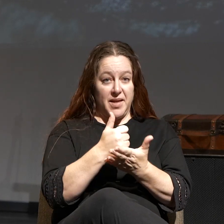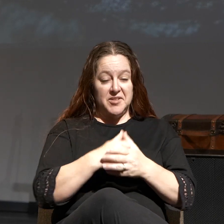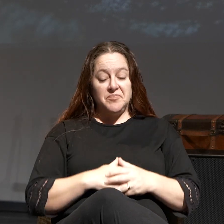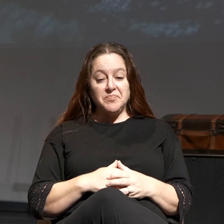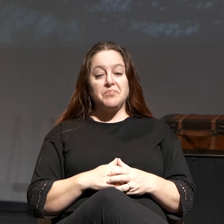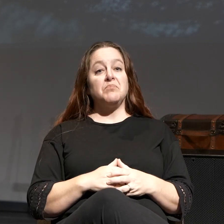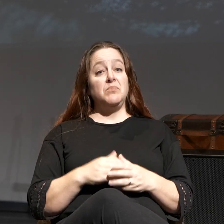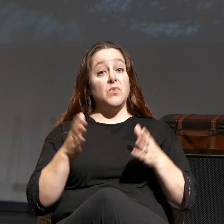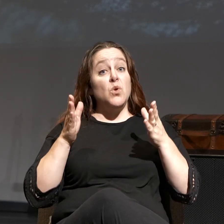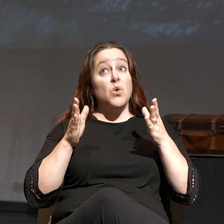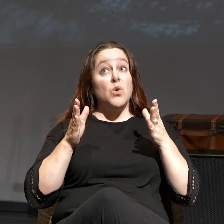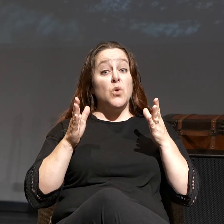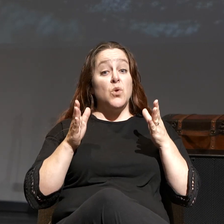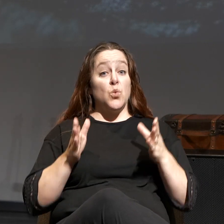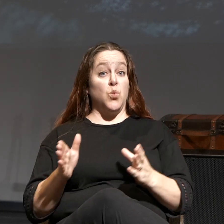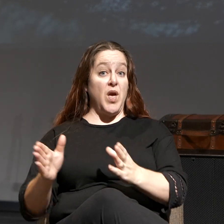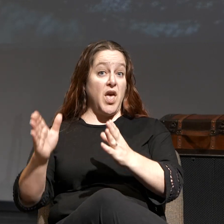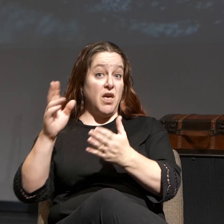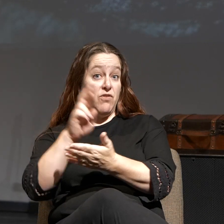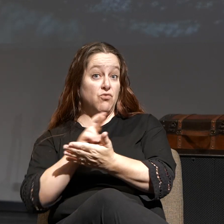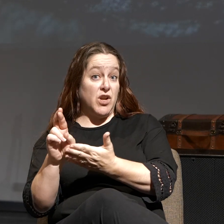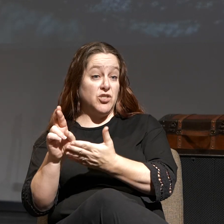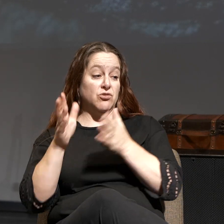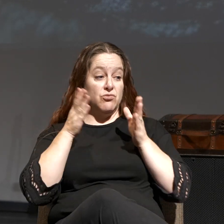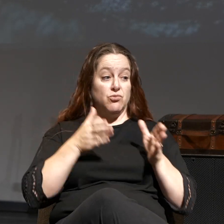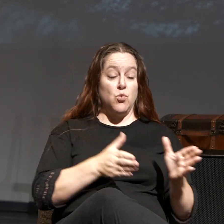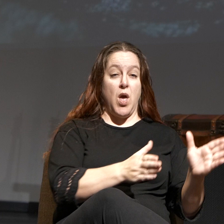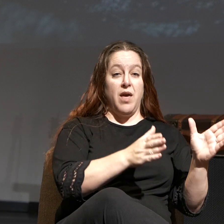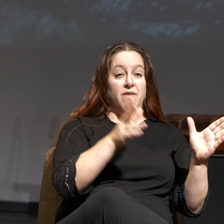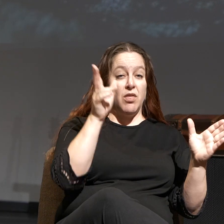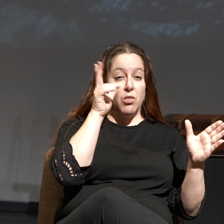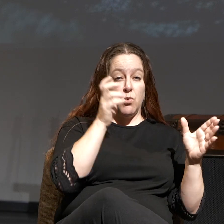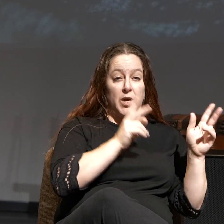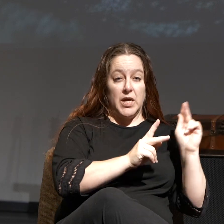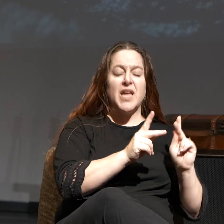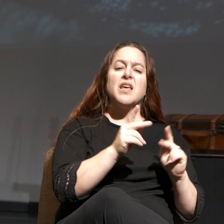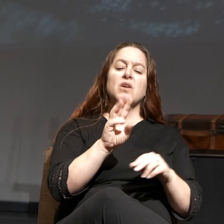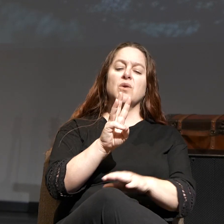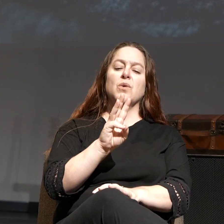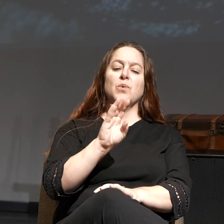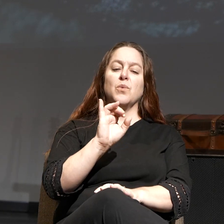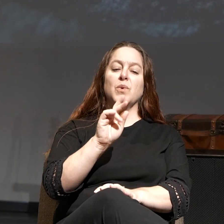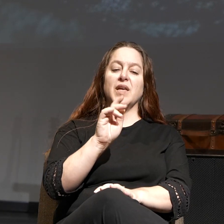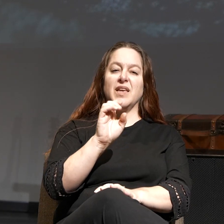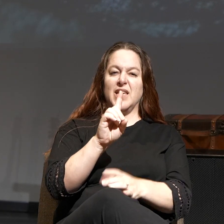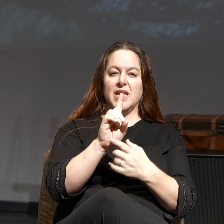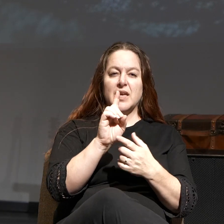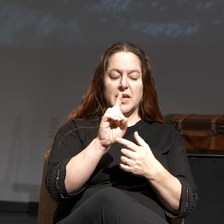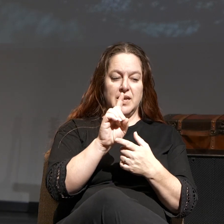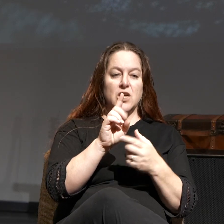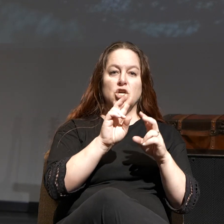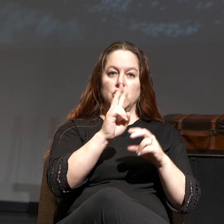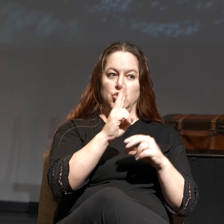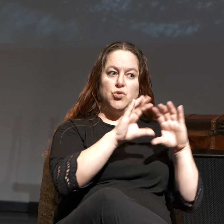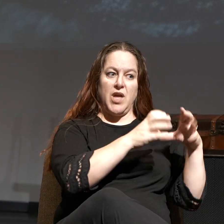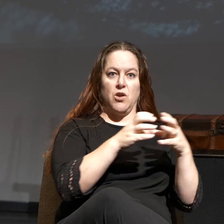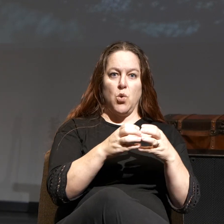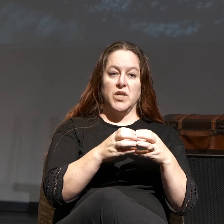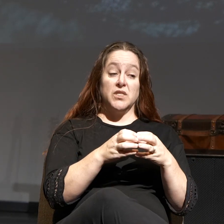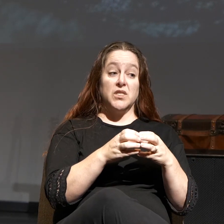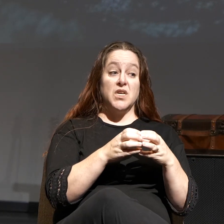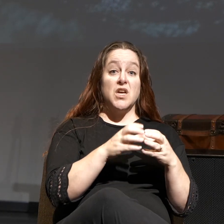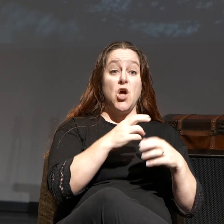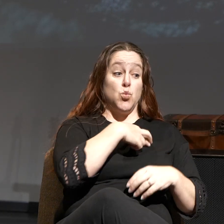righteous and then the way of the wicked. By the way, when we talk about wicked, there's actually two categories of wicked, both religious and